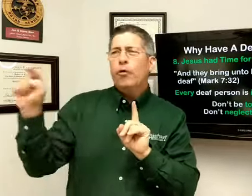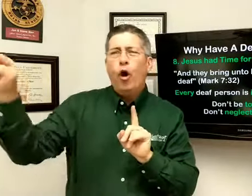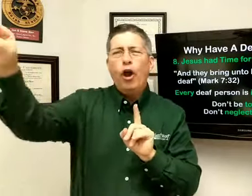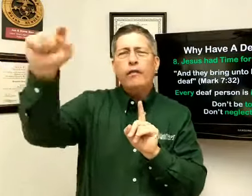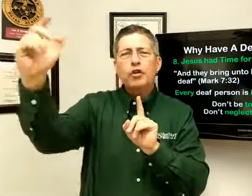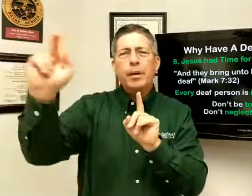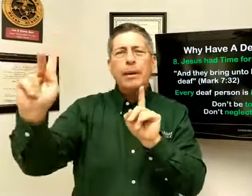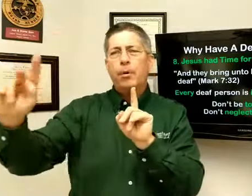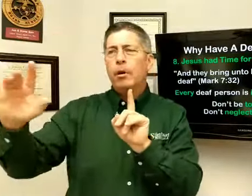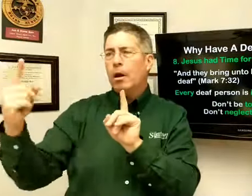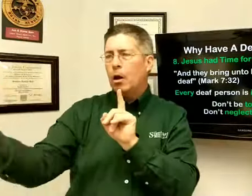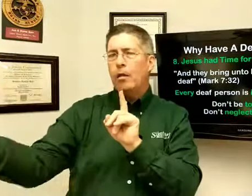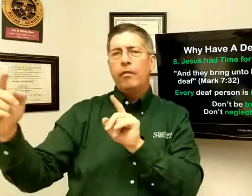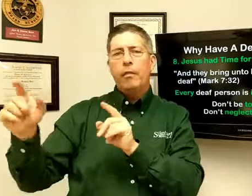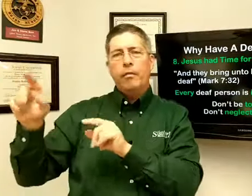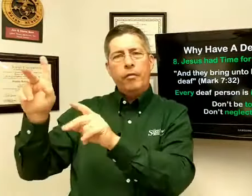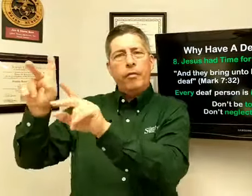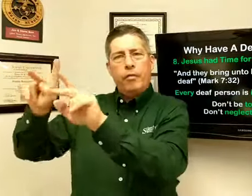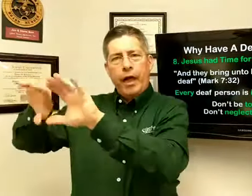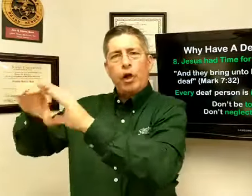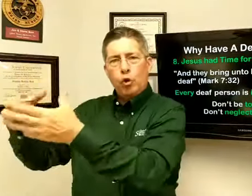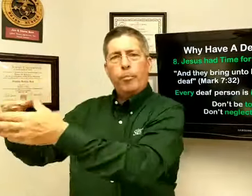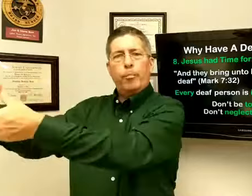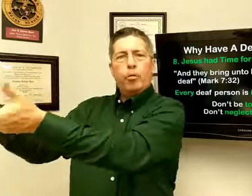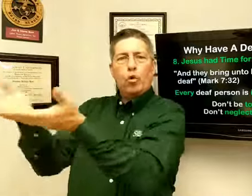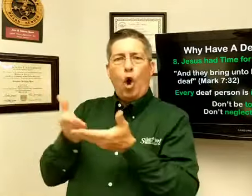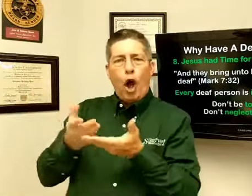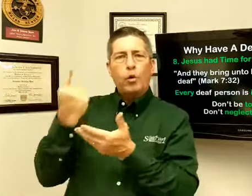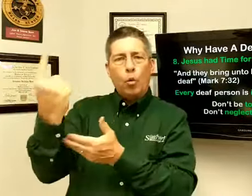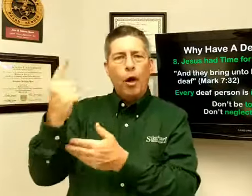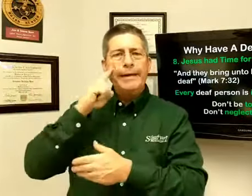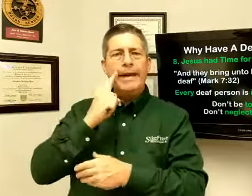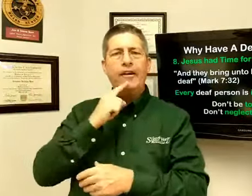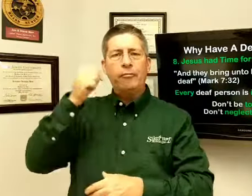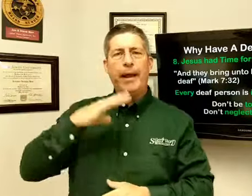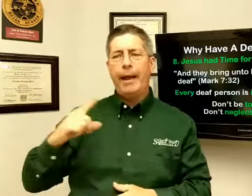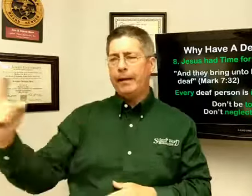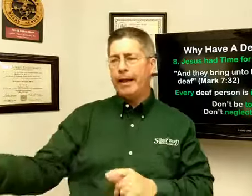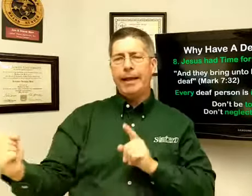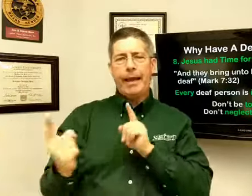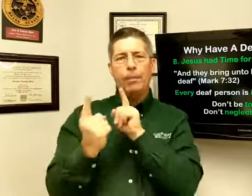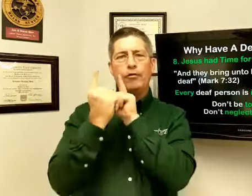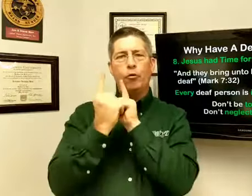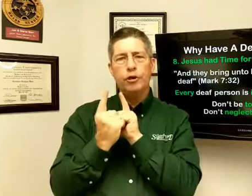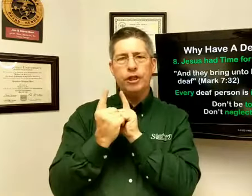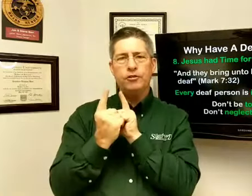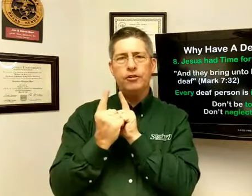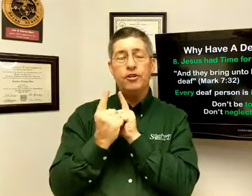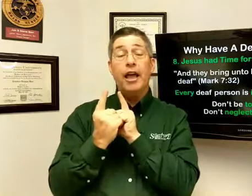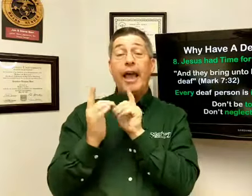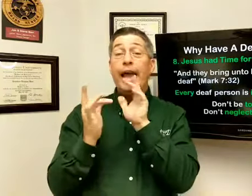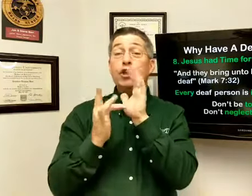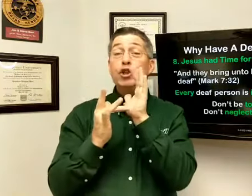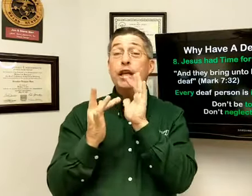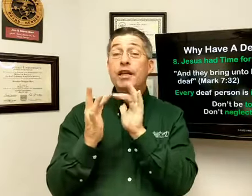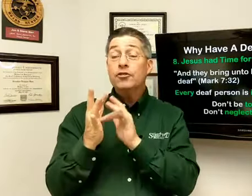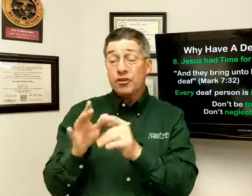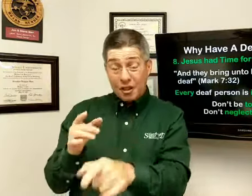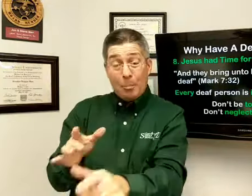all of those people, a group brought one deaf man, and he came before Jesus. And Jesus, the